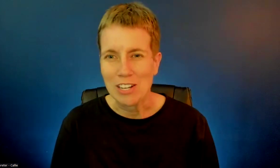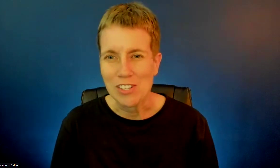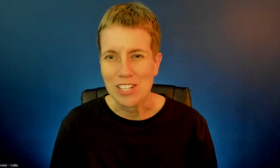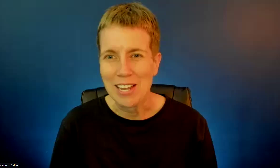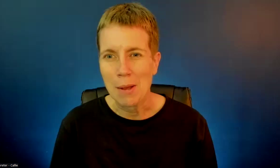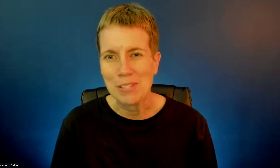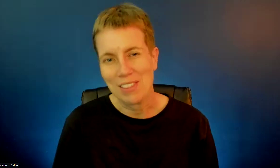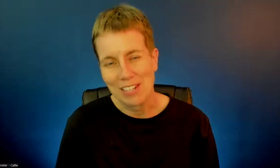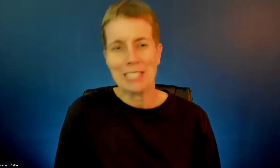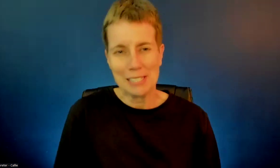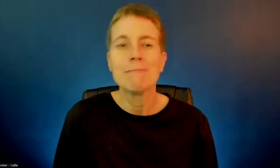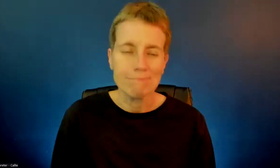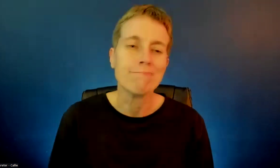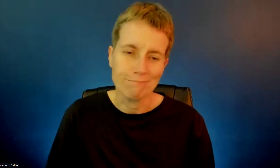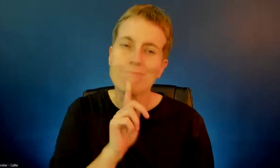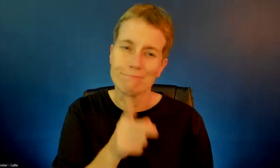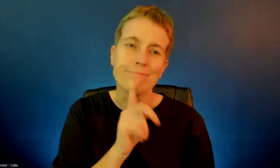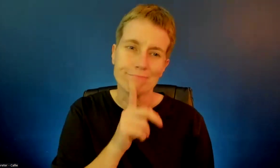much technology, the apps and things.